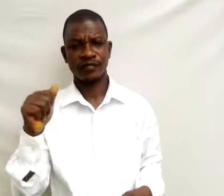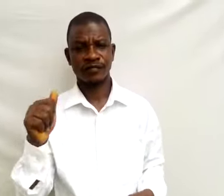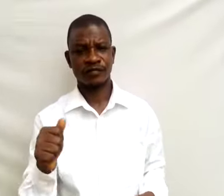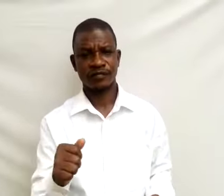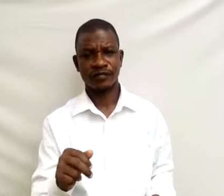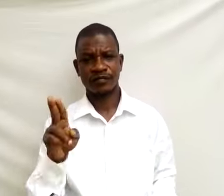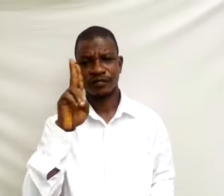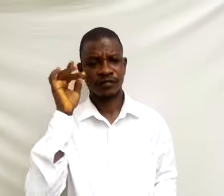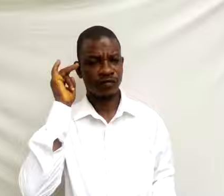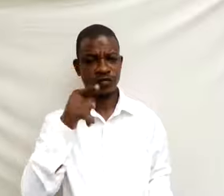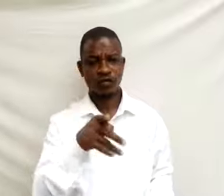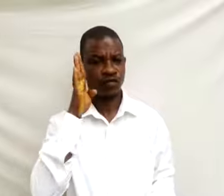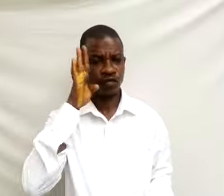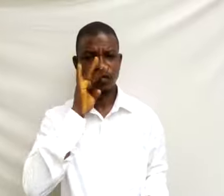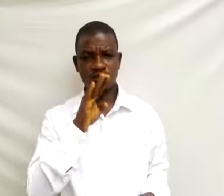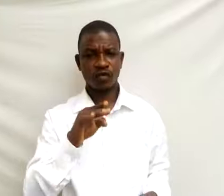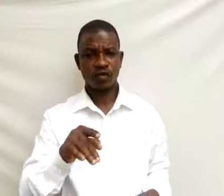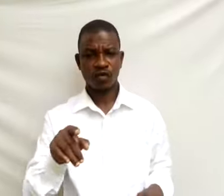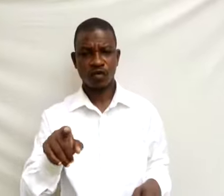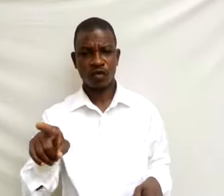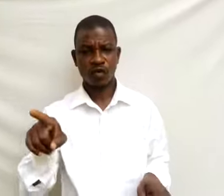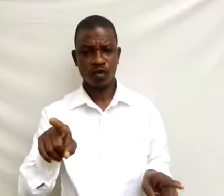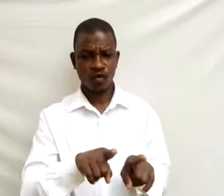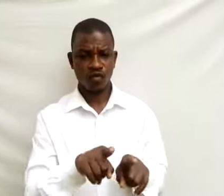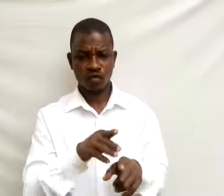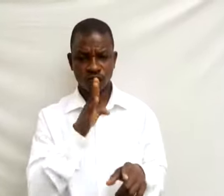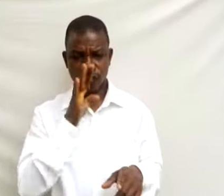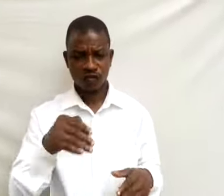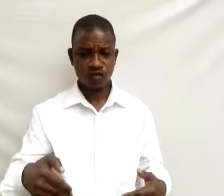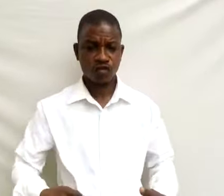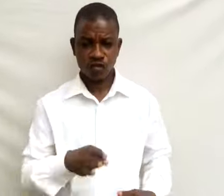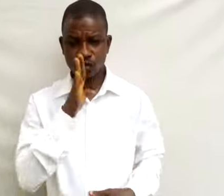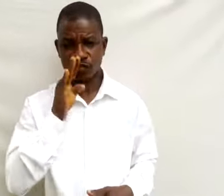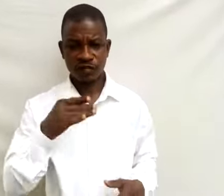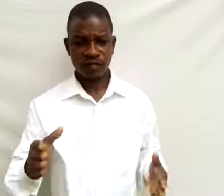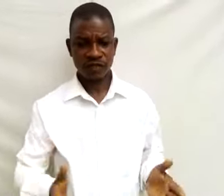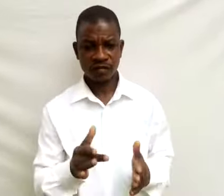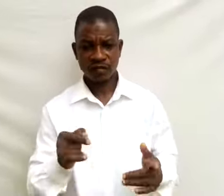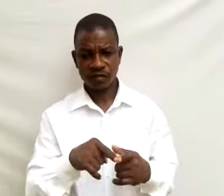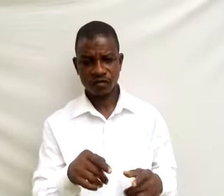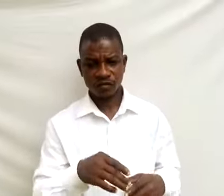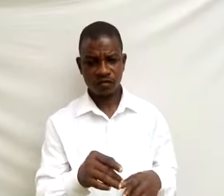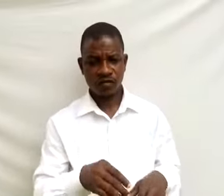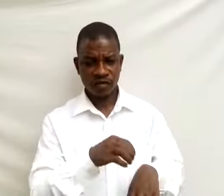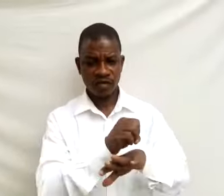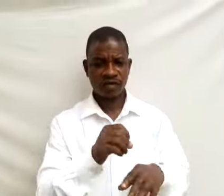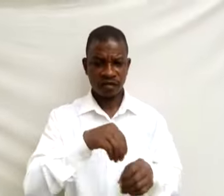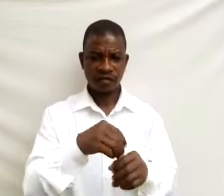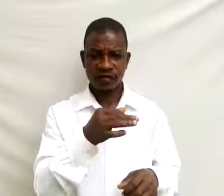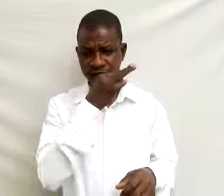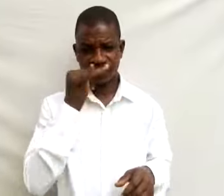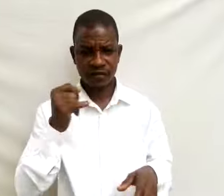You should also be encouraged to engage in farming or agricultural practices.